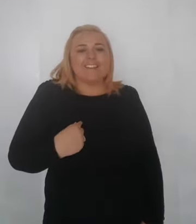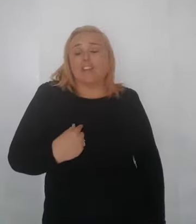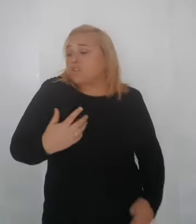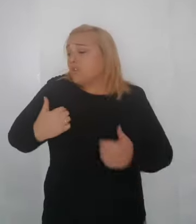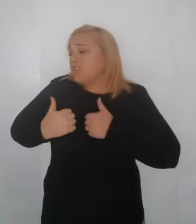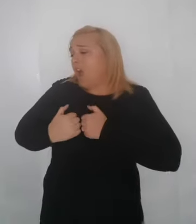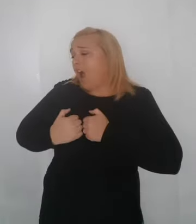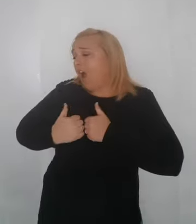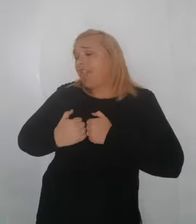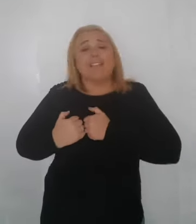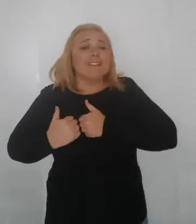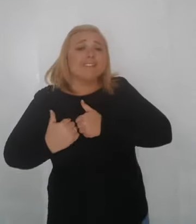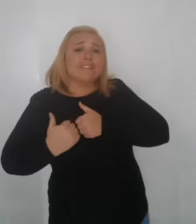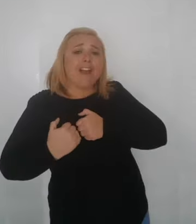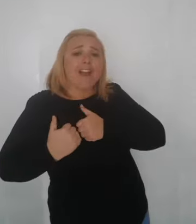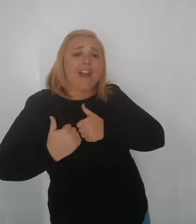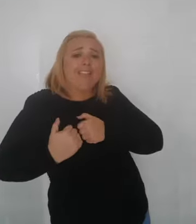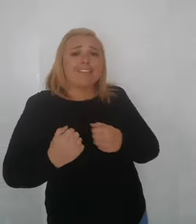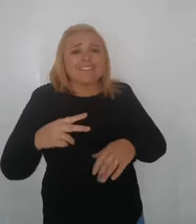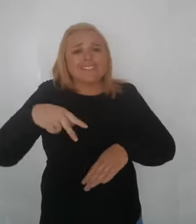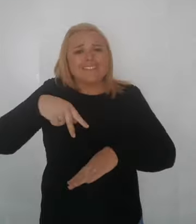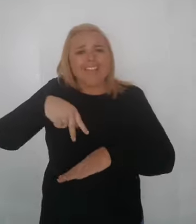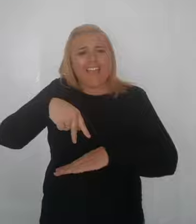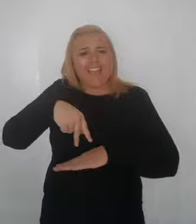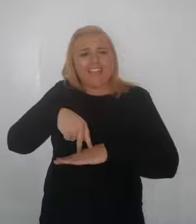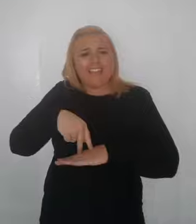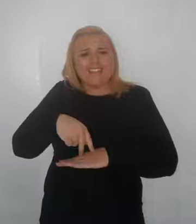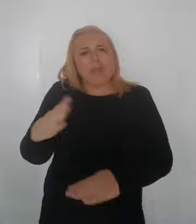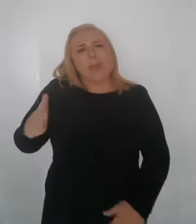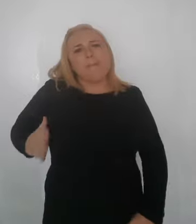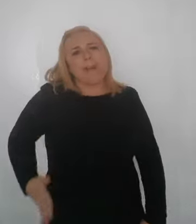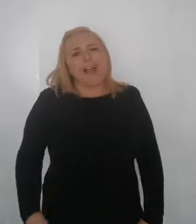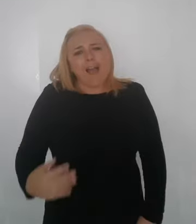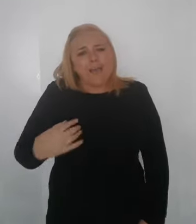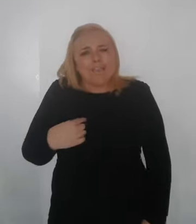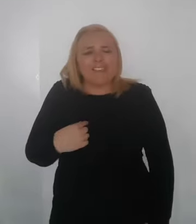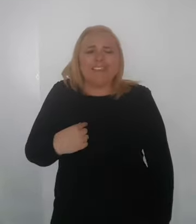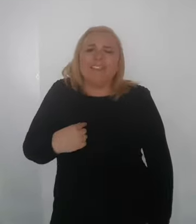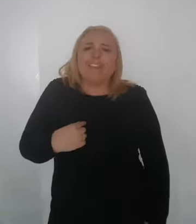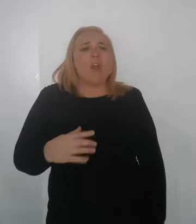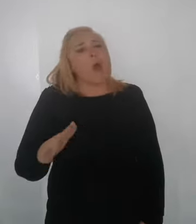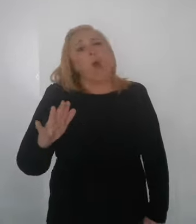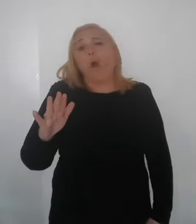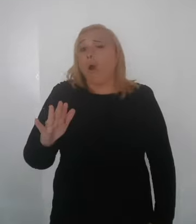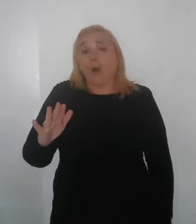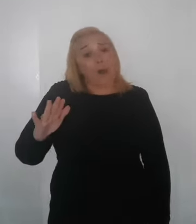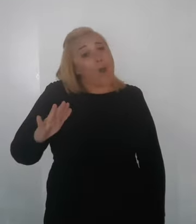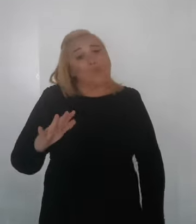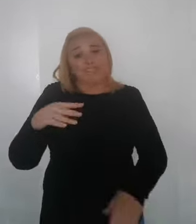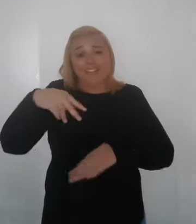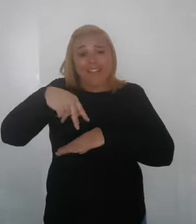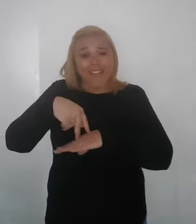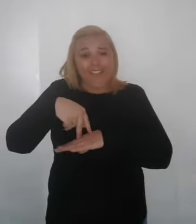So darling, darling, stand by me, oh stand